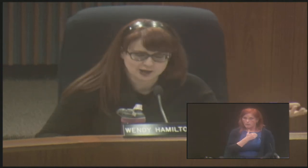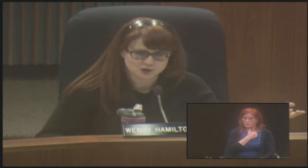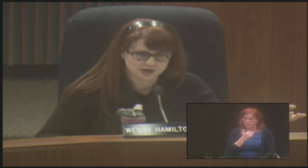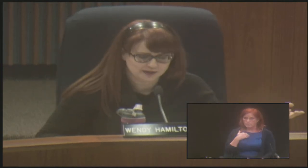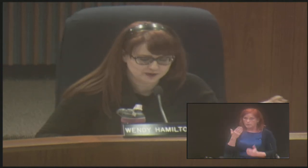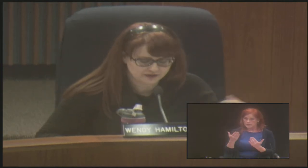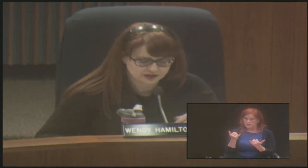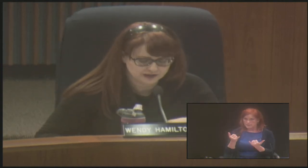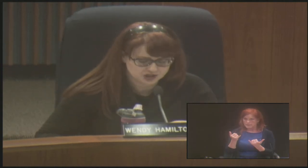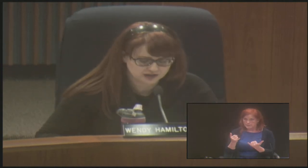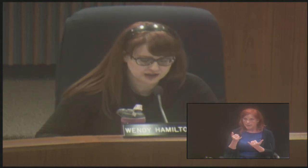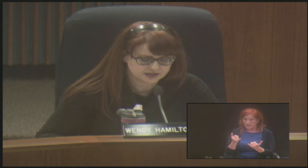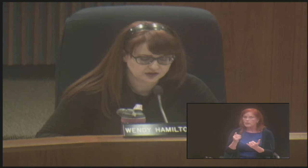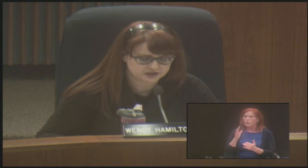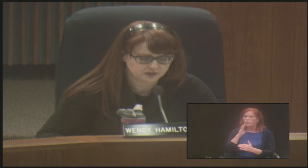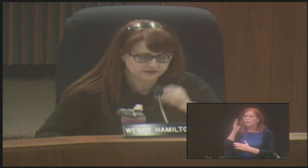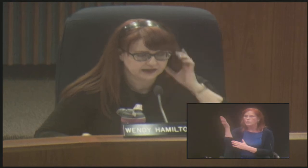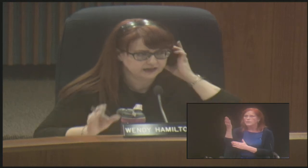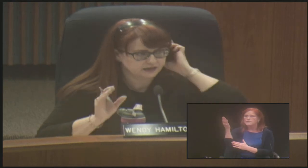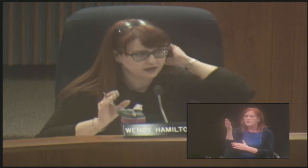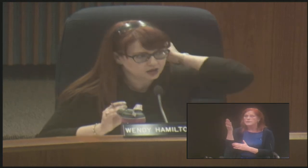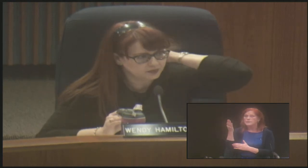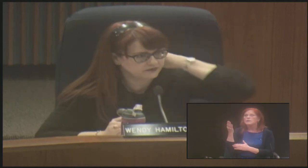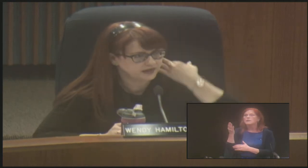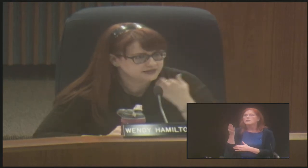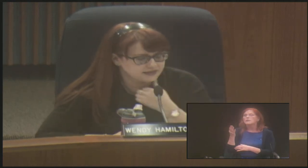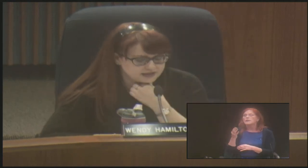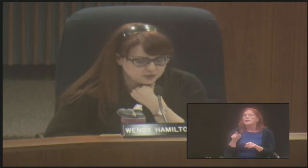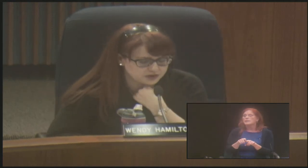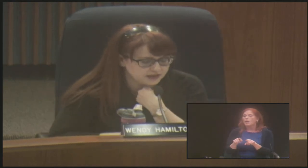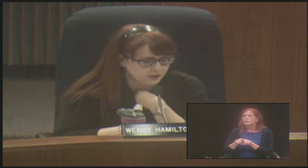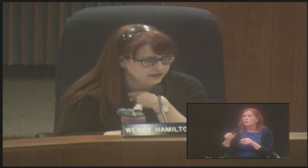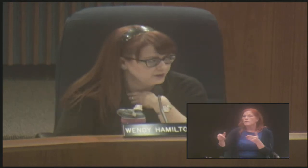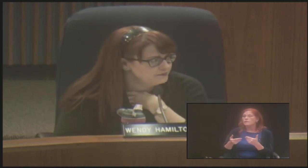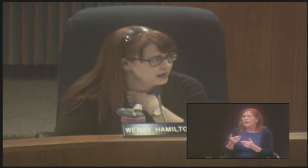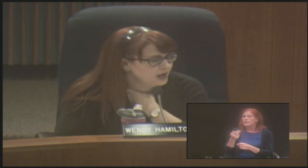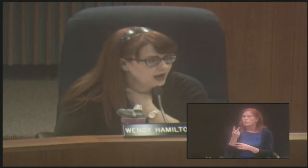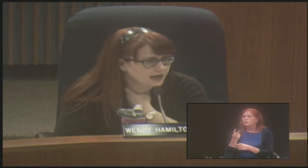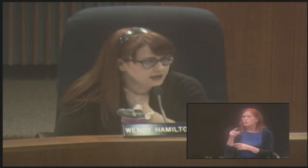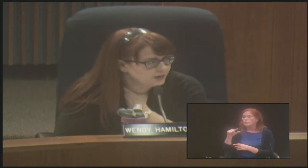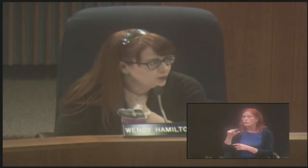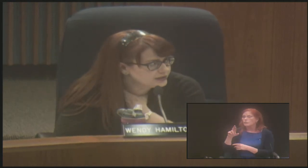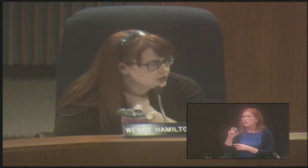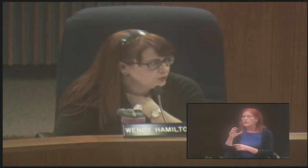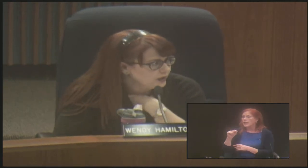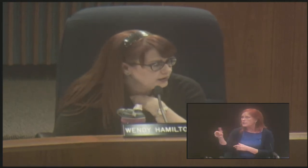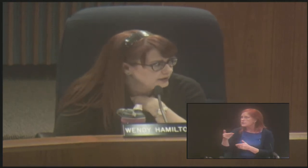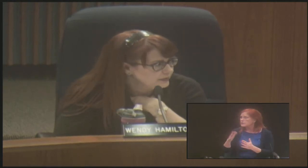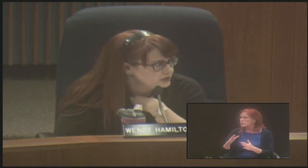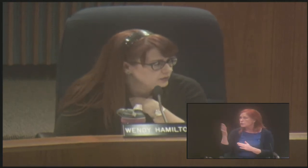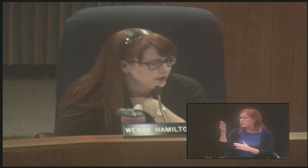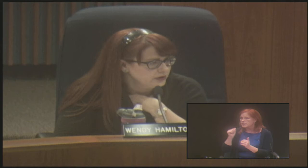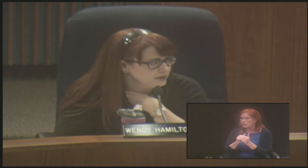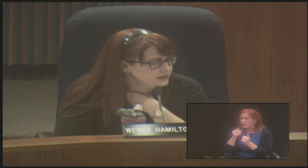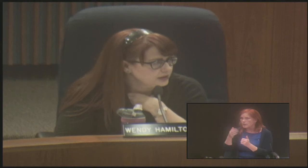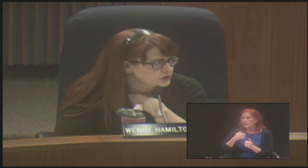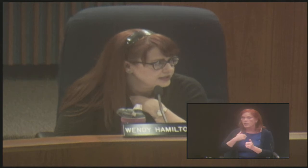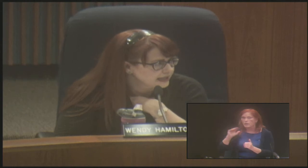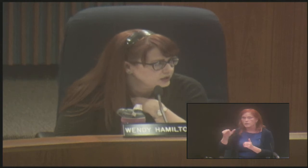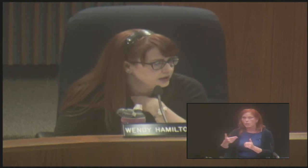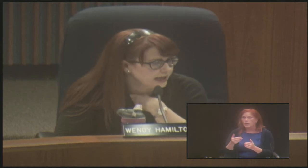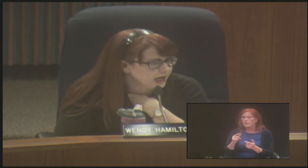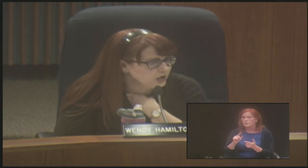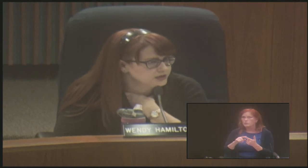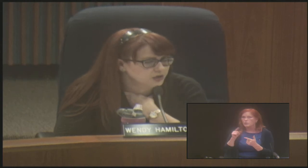actually a member of the commission. He's also invited a couple of guests to present with him. I want to welcome to the podium,